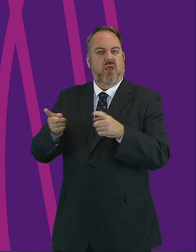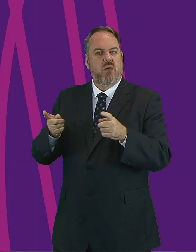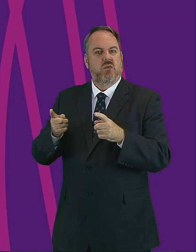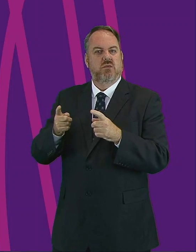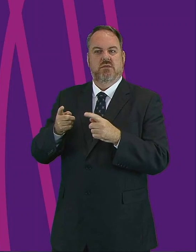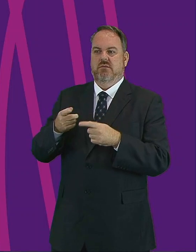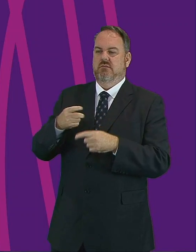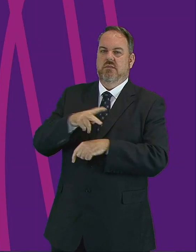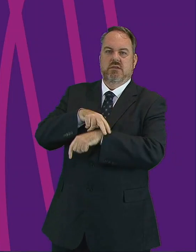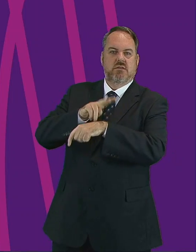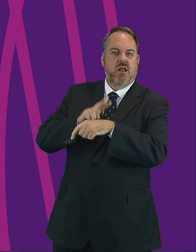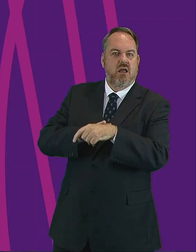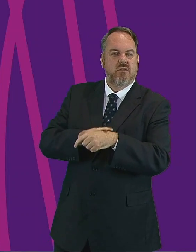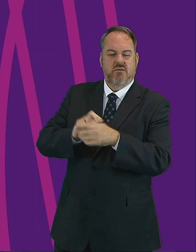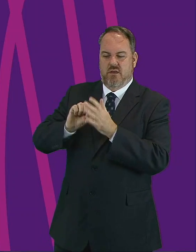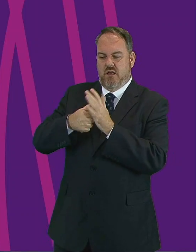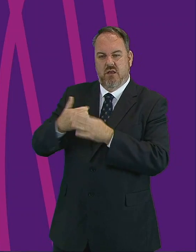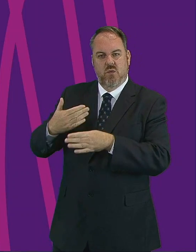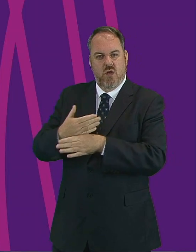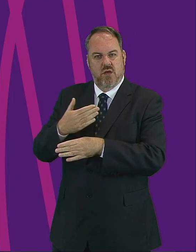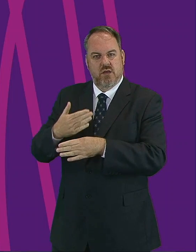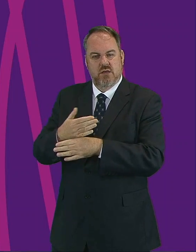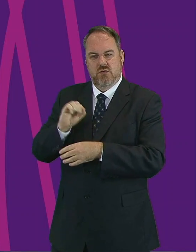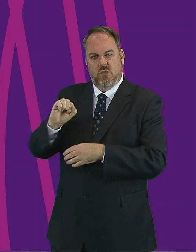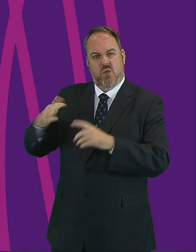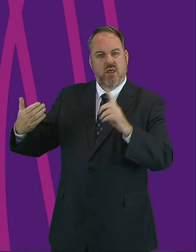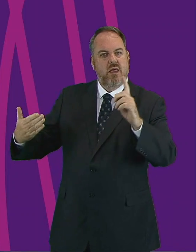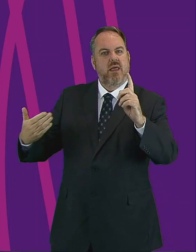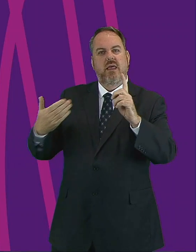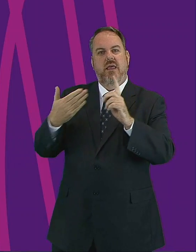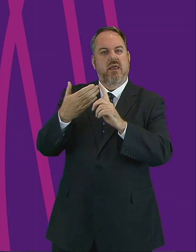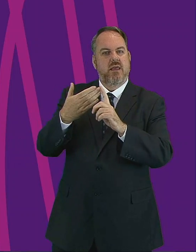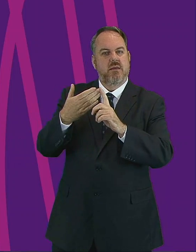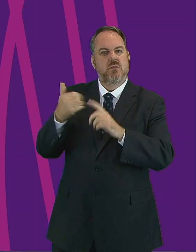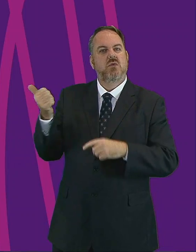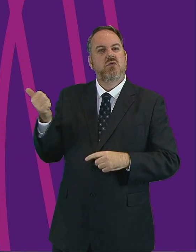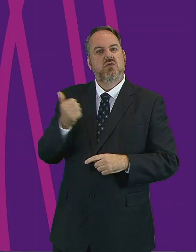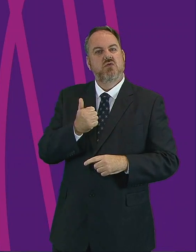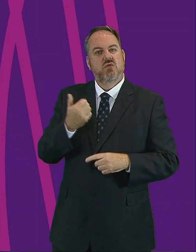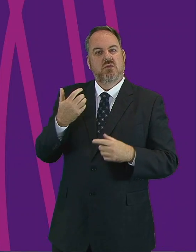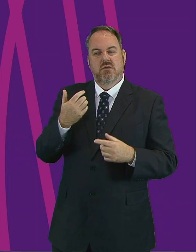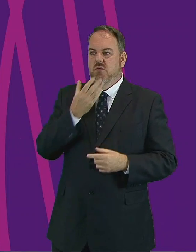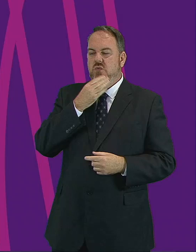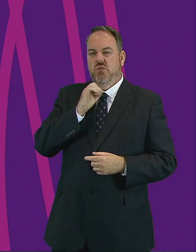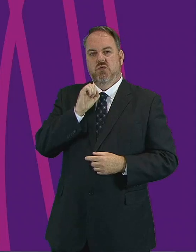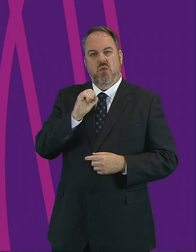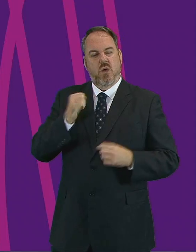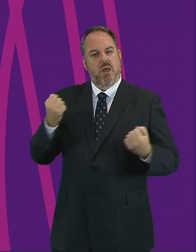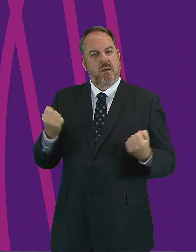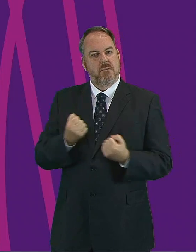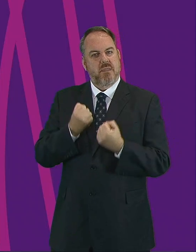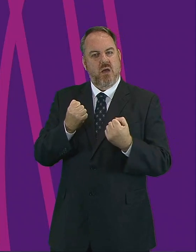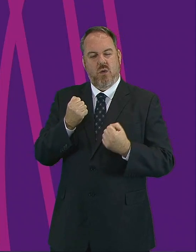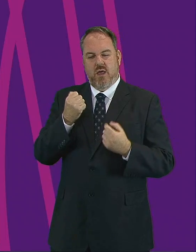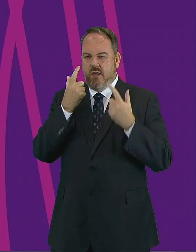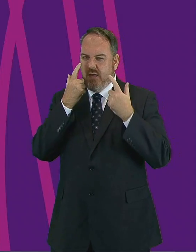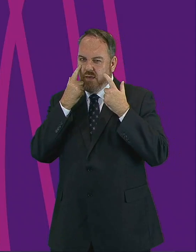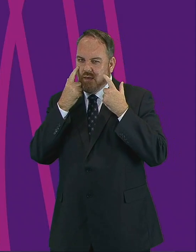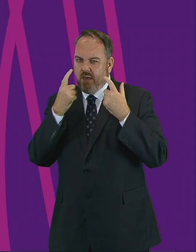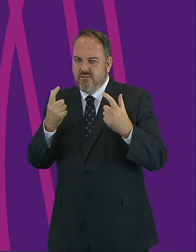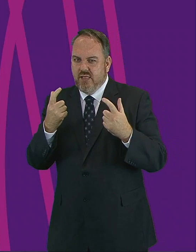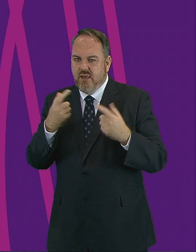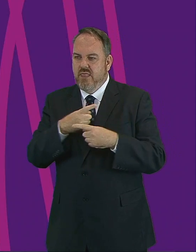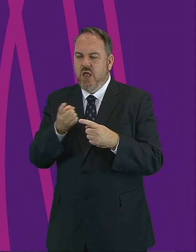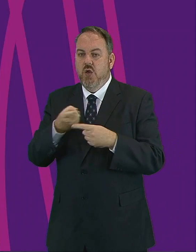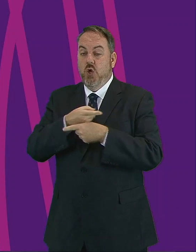opposition, aspire to use whatever powers you have as servants of all